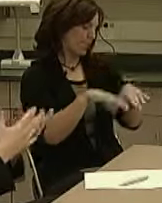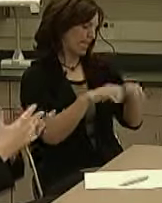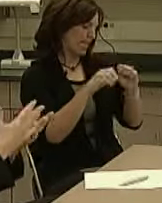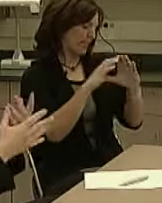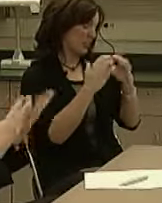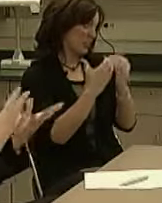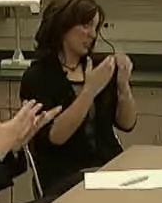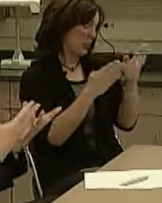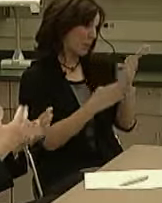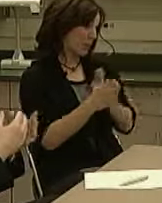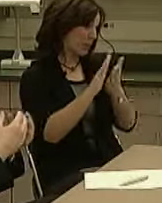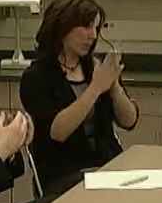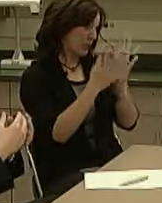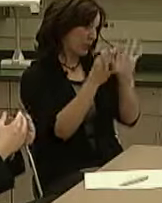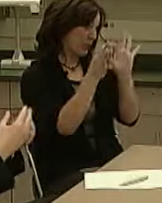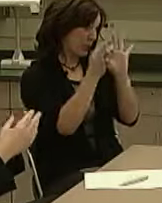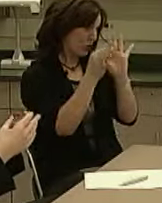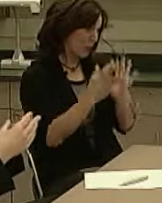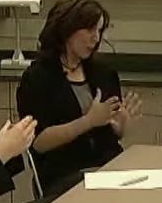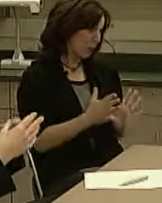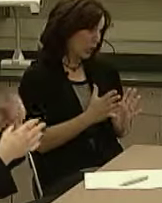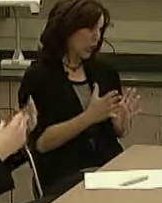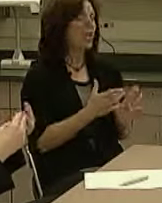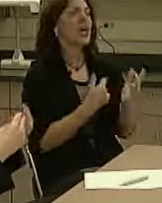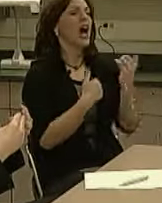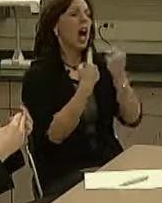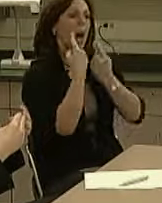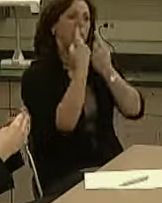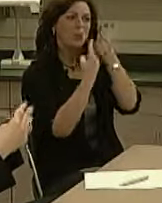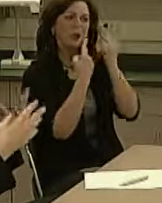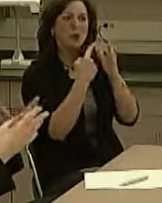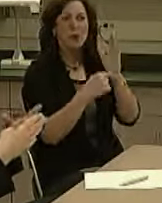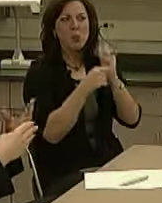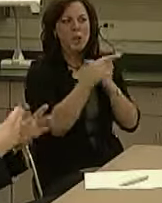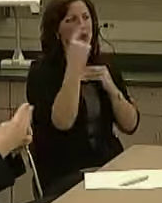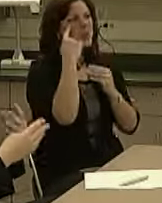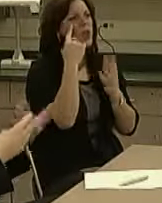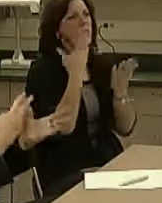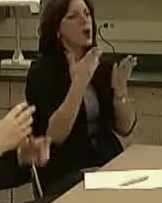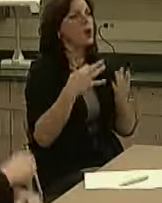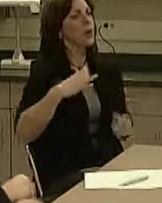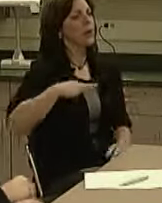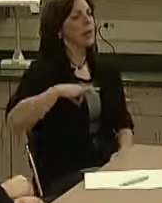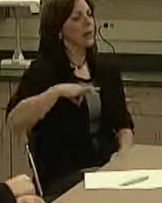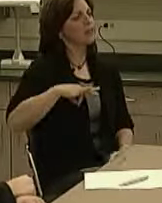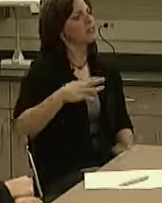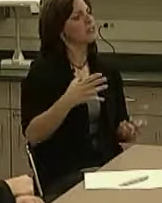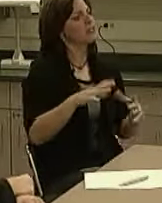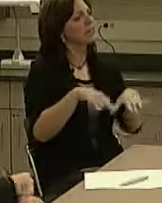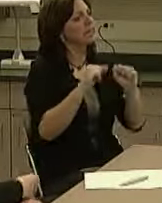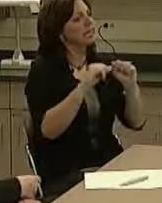be an interpreter. I'm wondering what you think are some of the benefits of taking a sign language class.